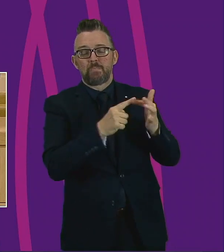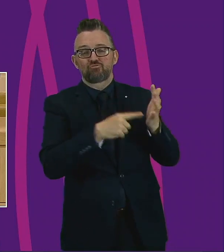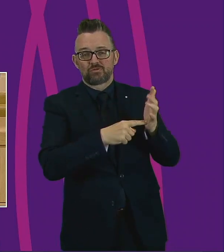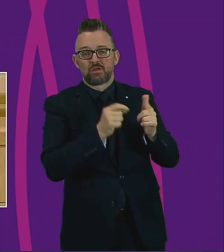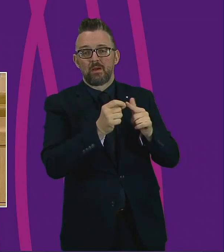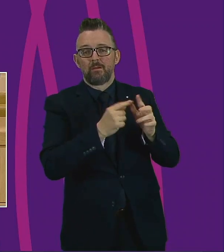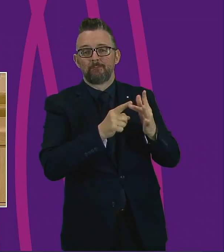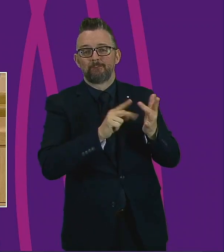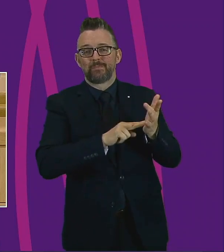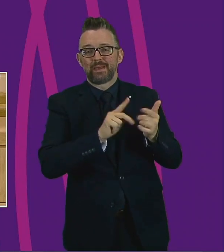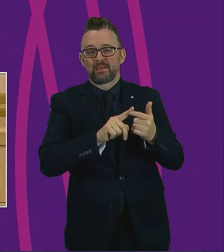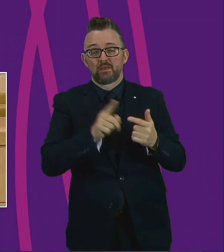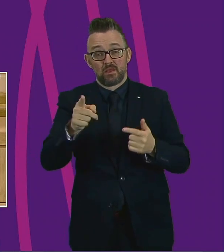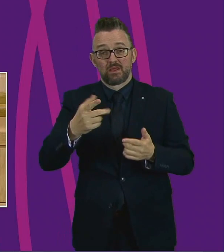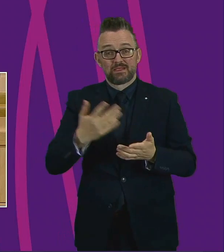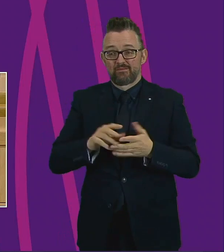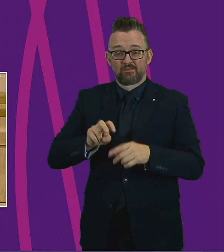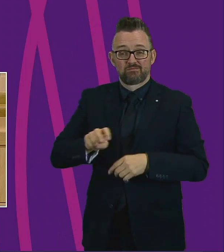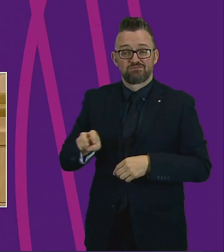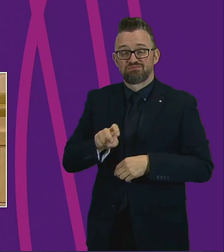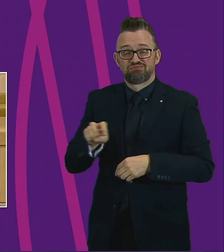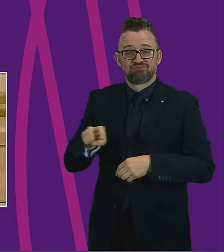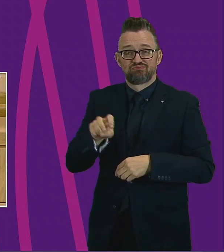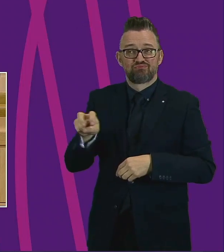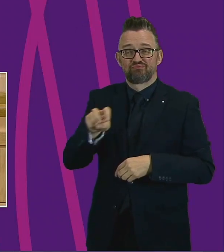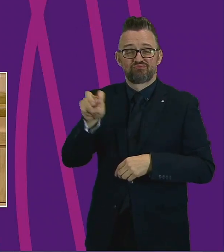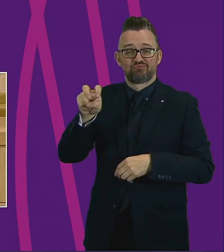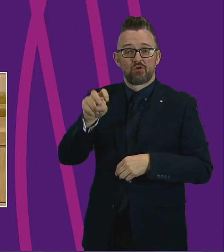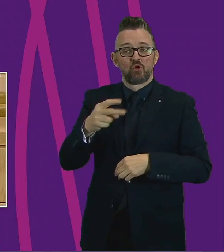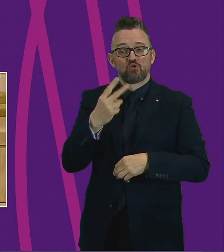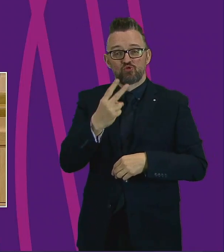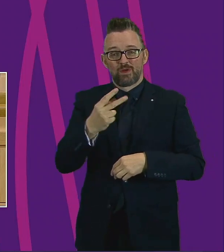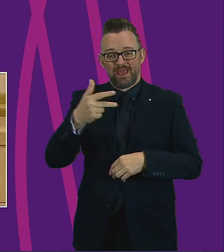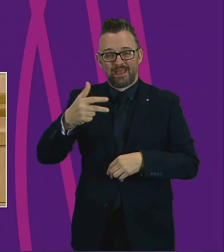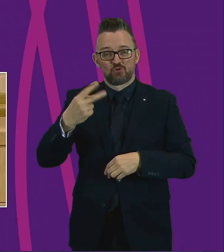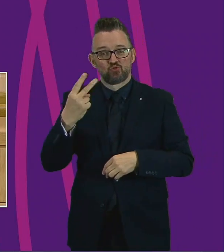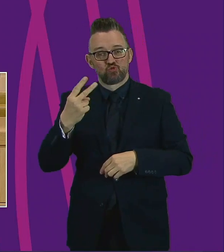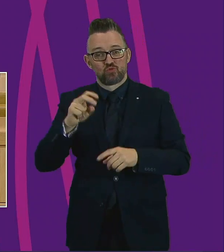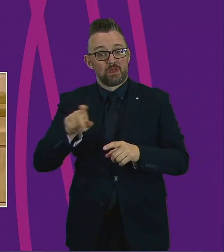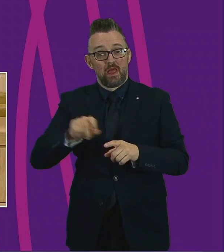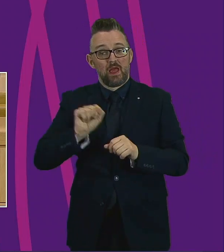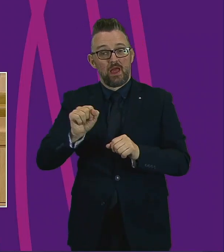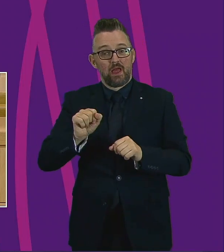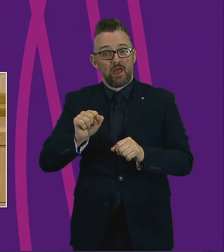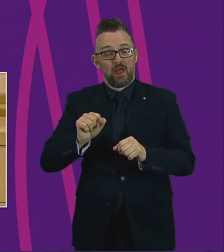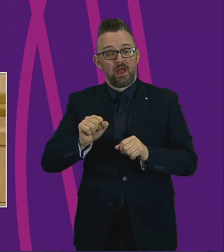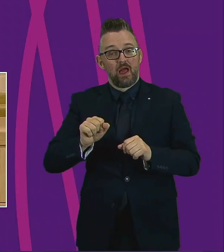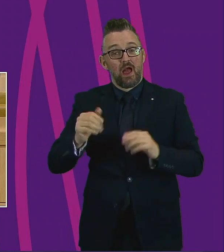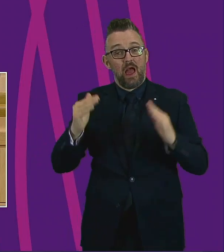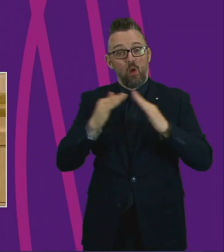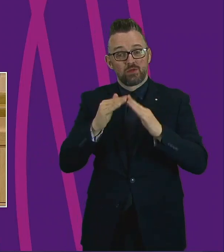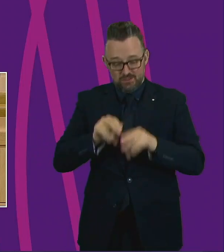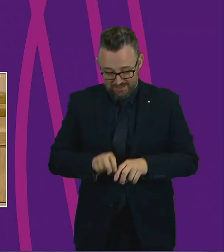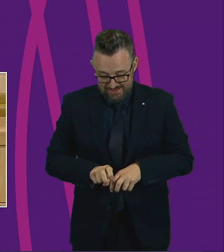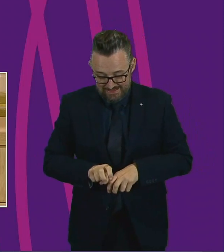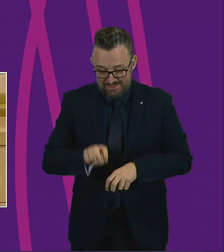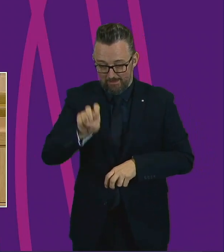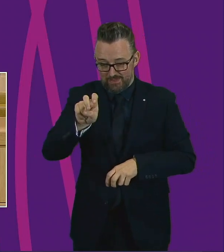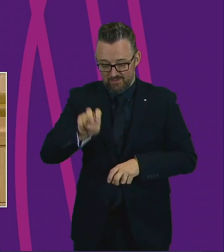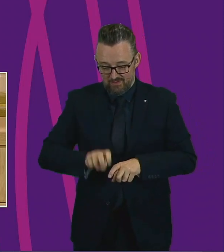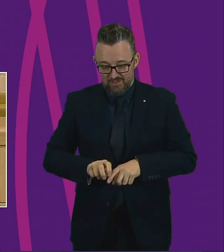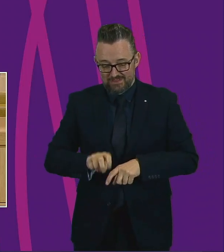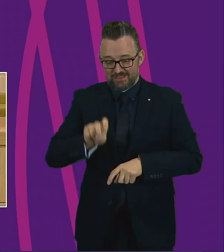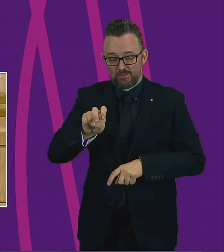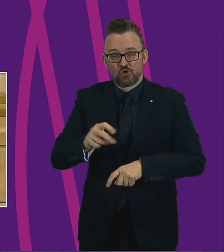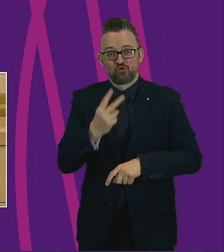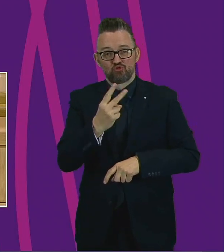is climbing the height of Sullivan by negotiating 282 trips up the stairs of her Sutherland home. She has